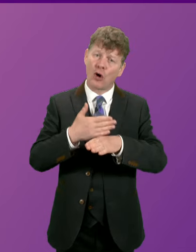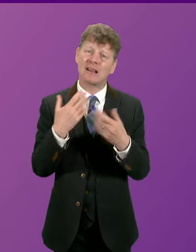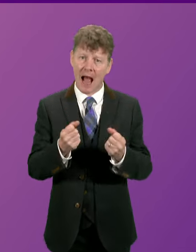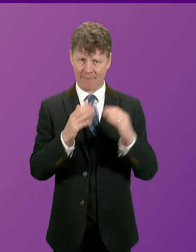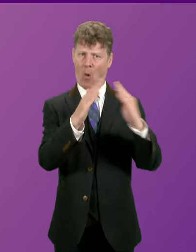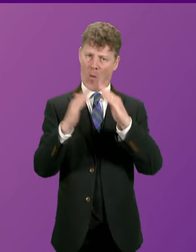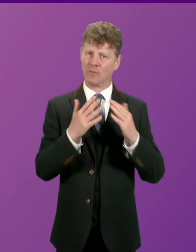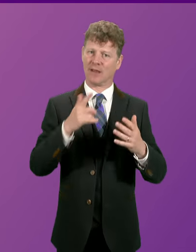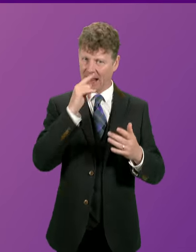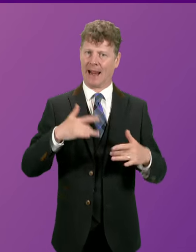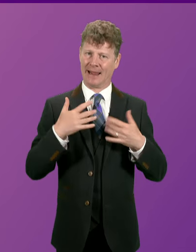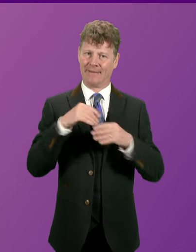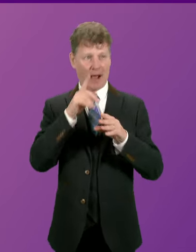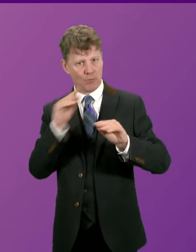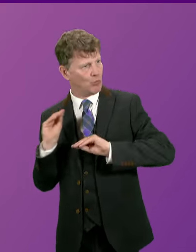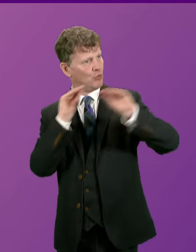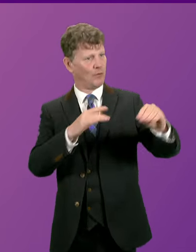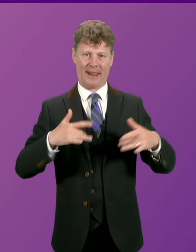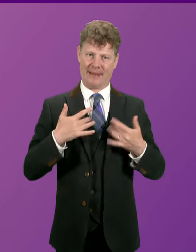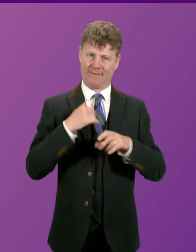in Skye? First Minister.